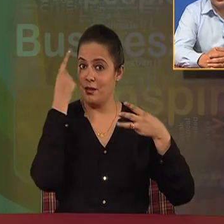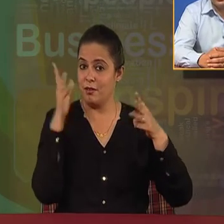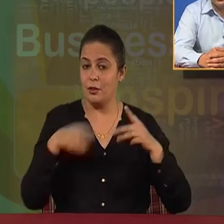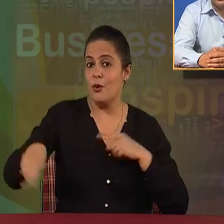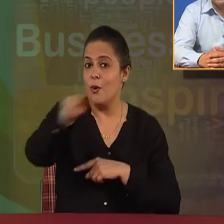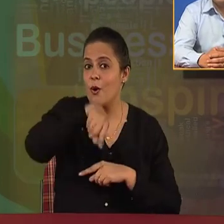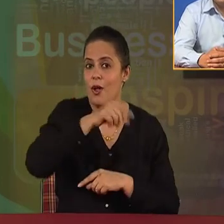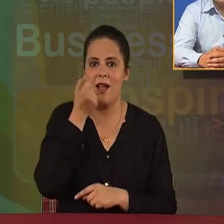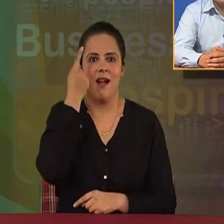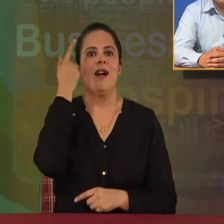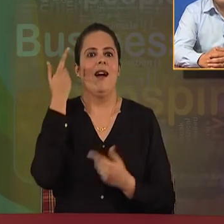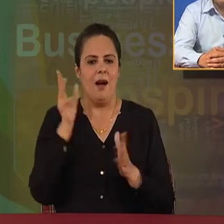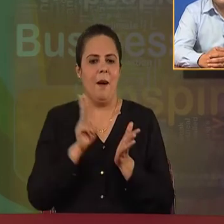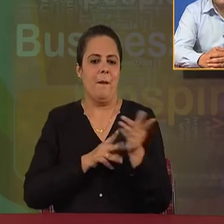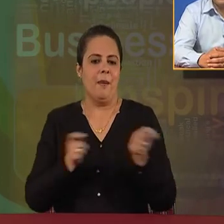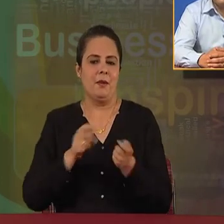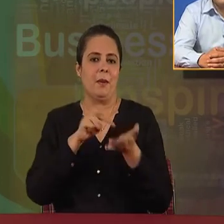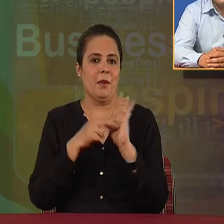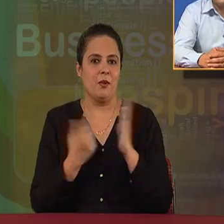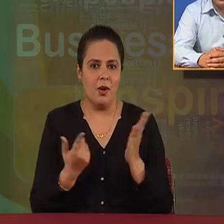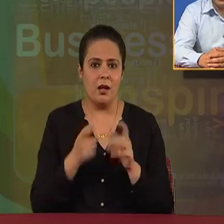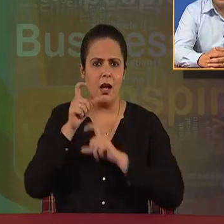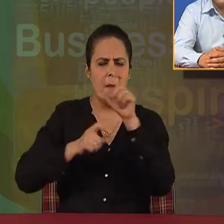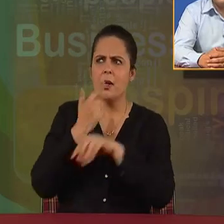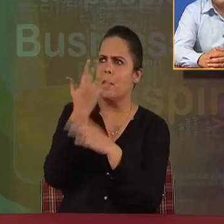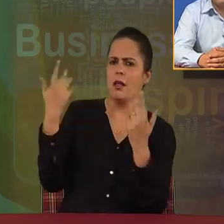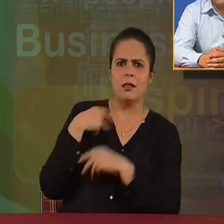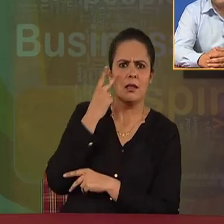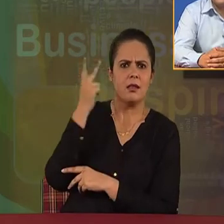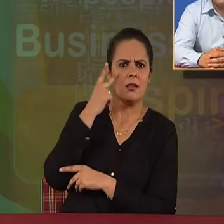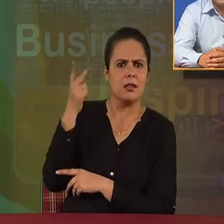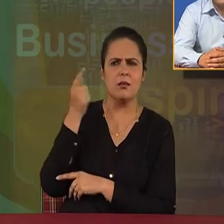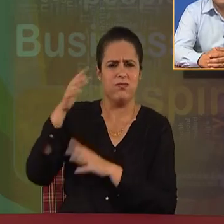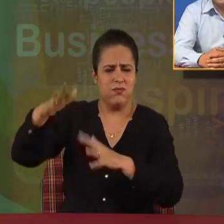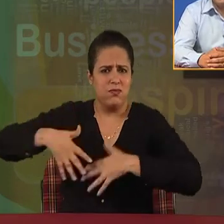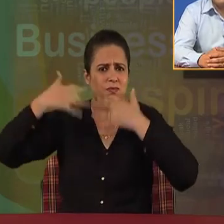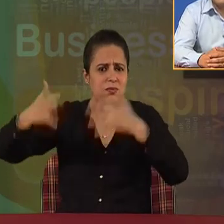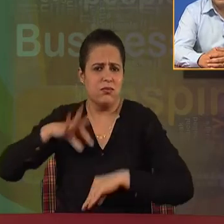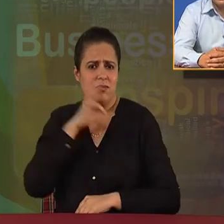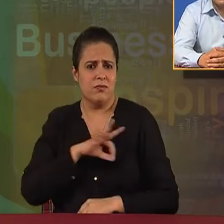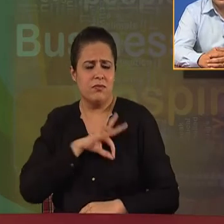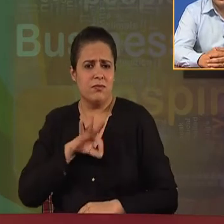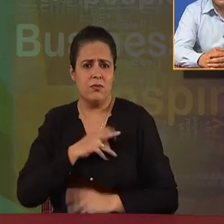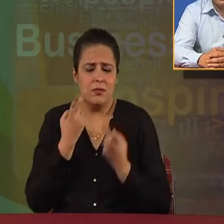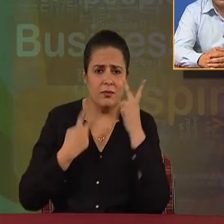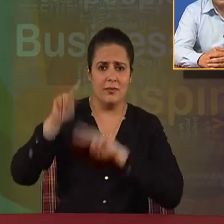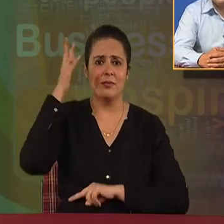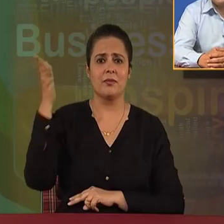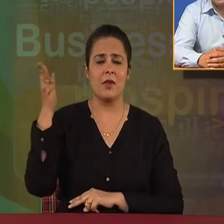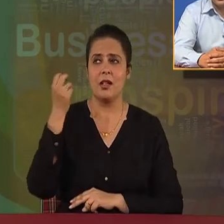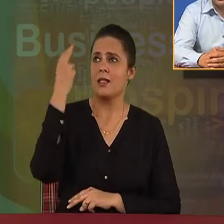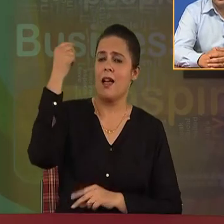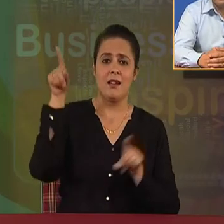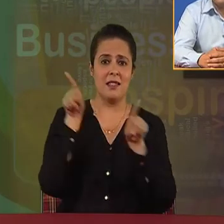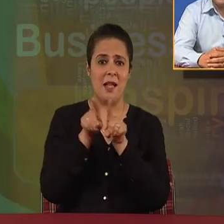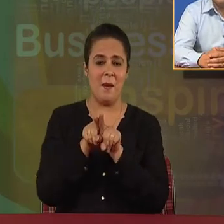about. You must have seen so many companies working very successfully, earning huge amount of profits, shining like stars. You must be